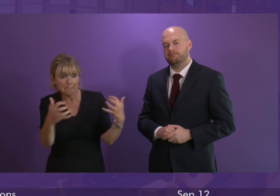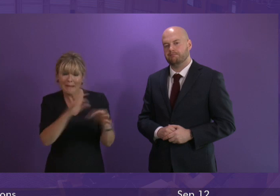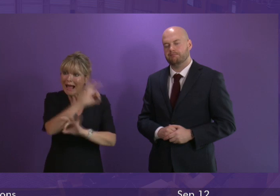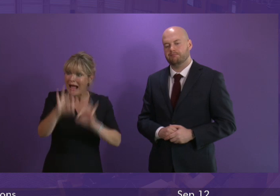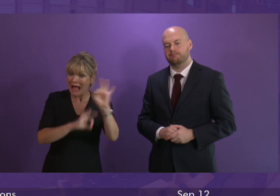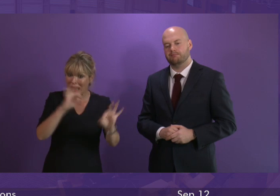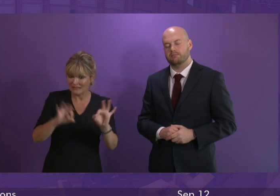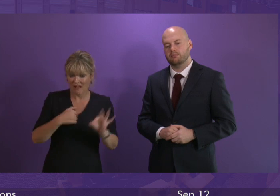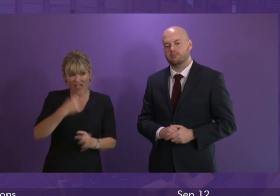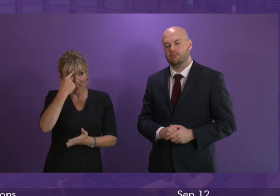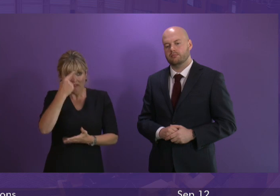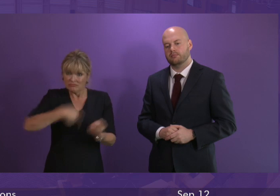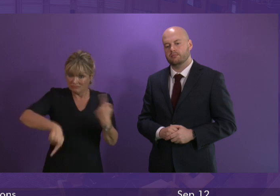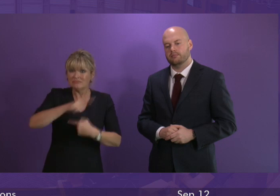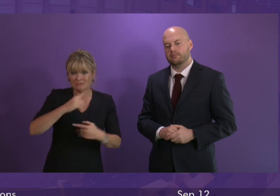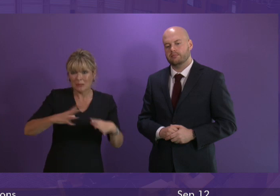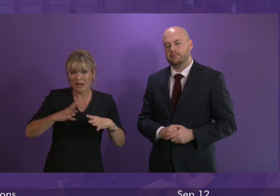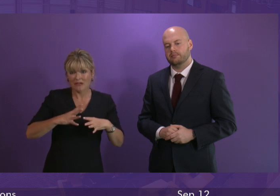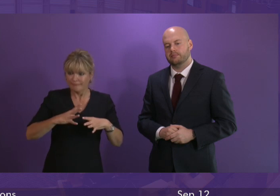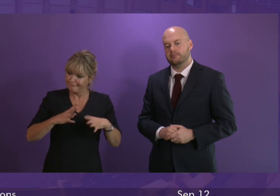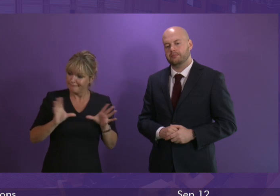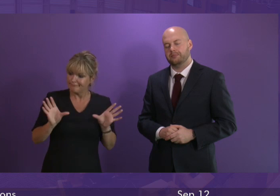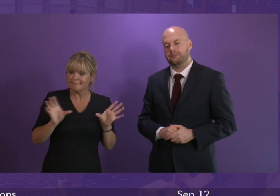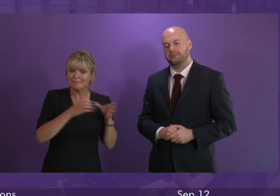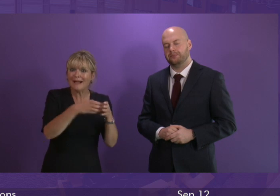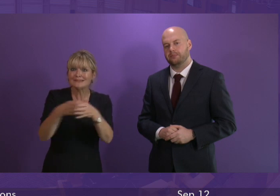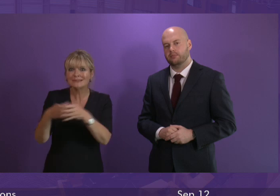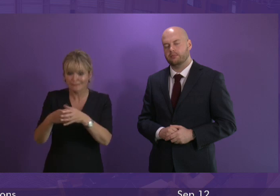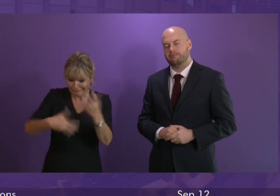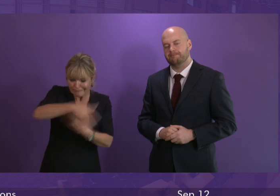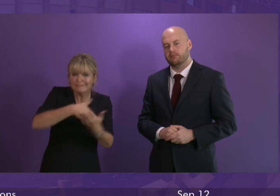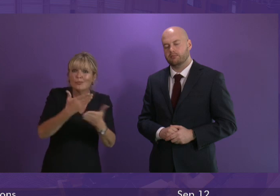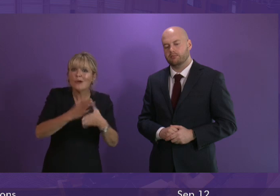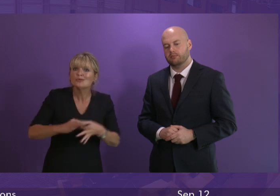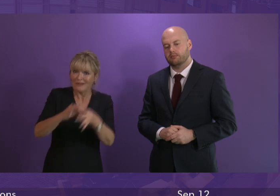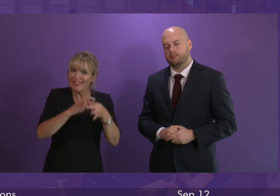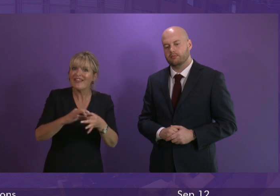something we should absolutely be prepared to come together on and be determined to tackle